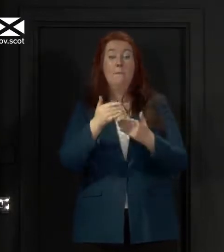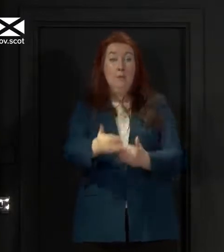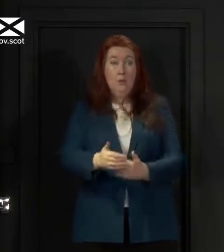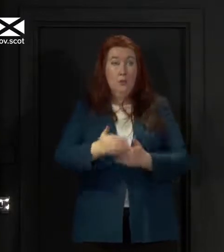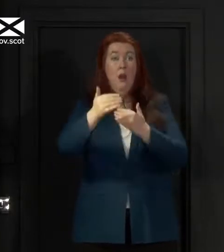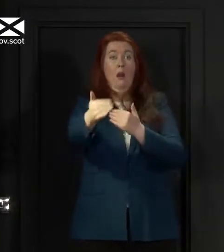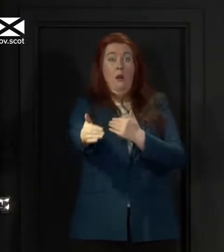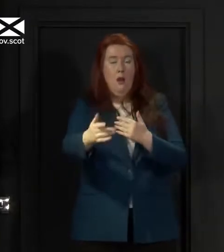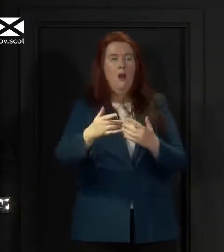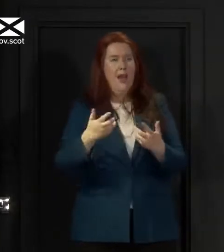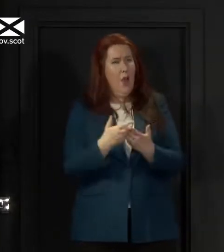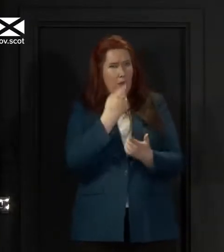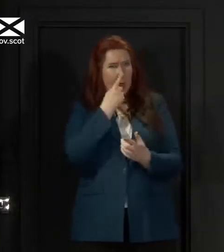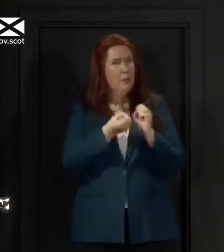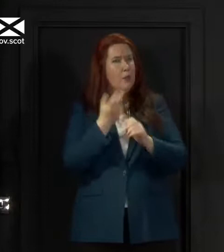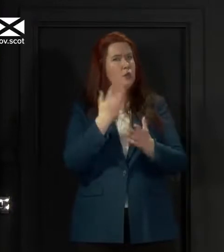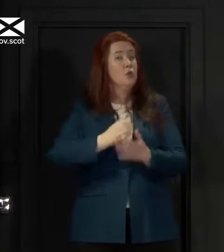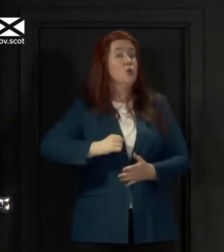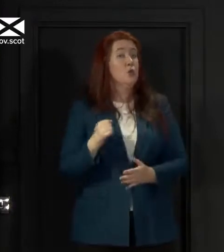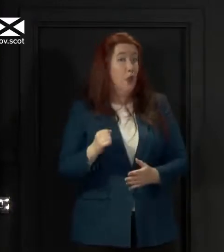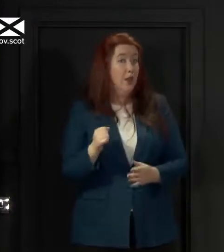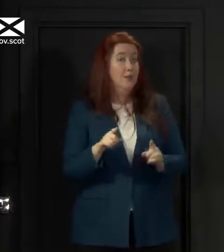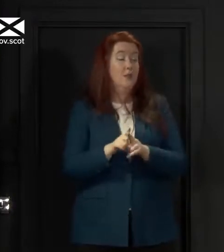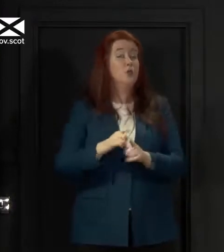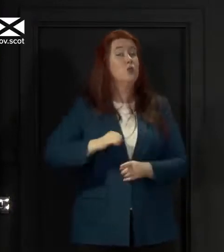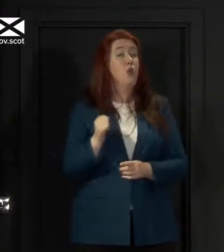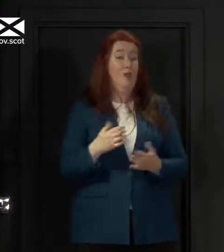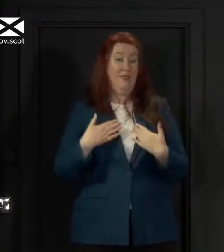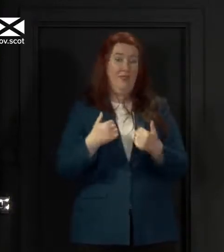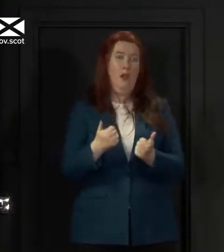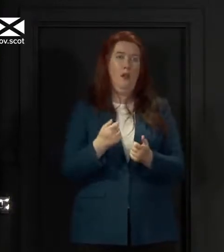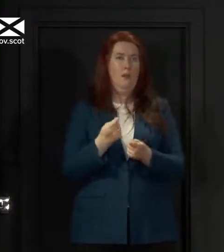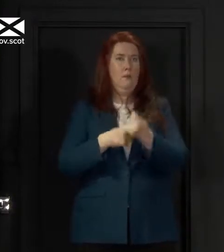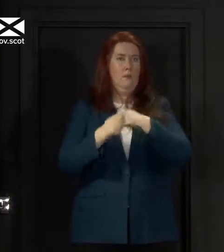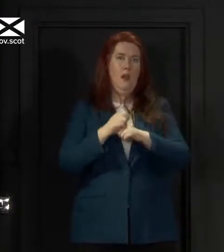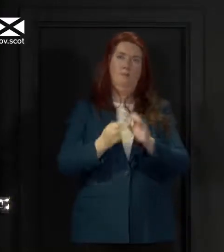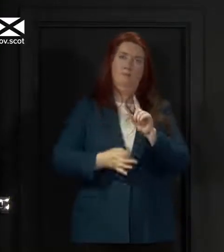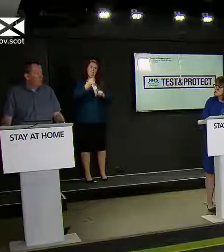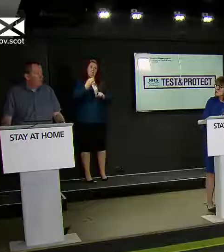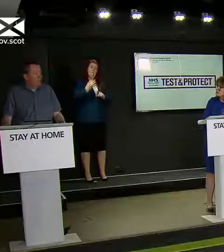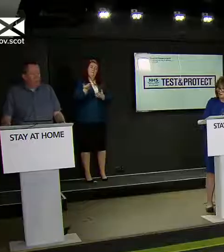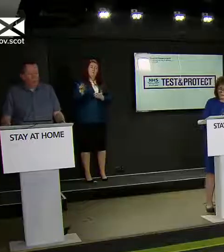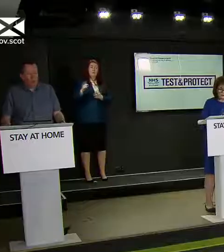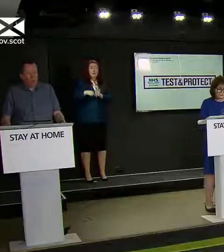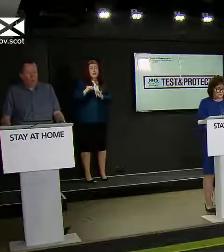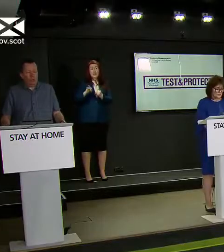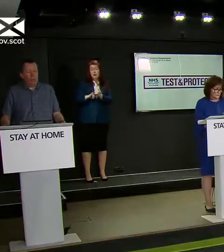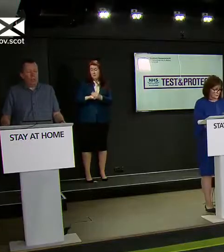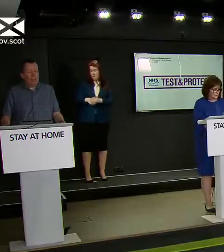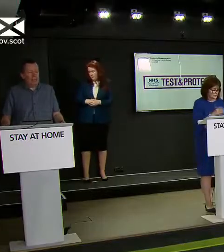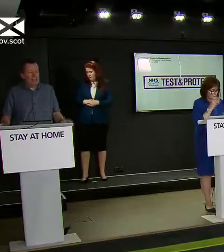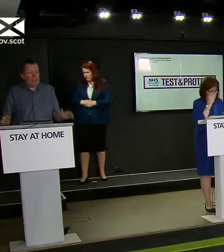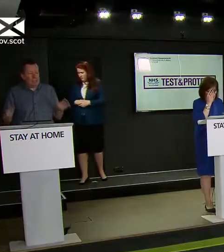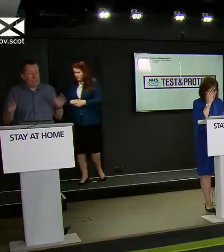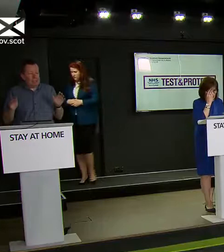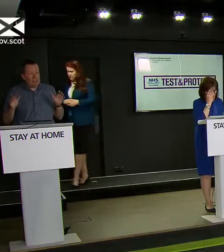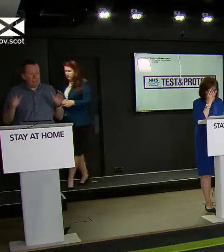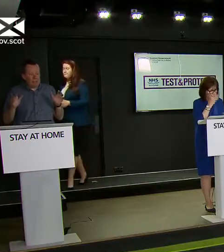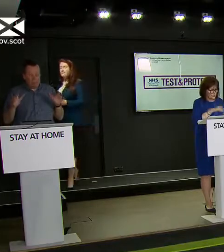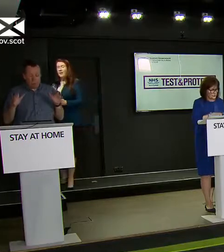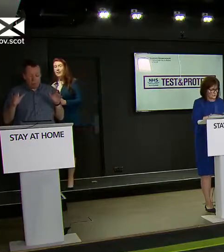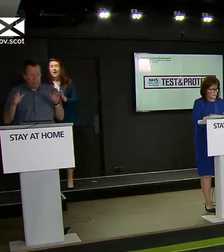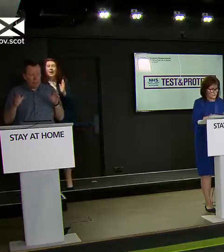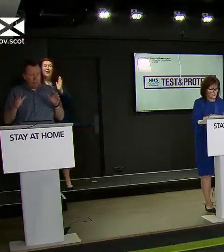get Scotland and Scotland's health into a better place. Jason do you want to add to that? Excess